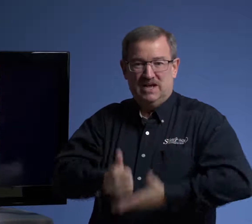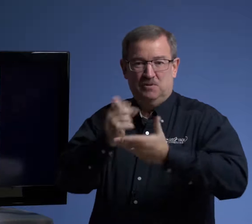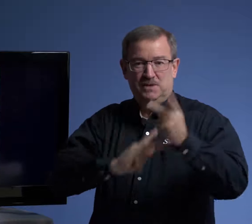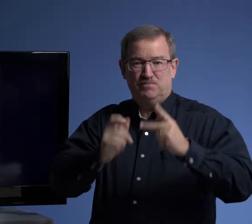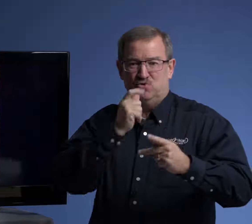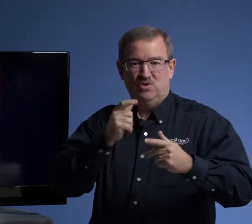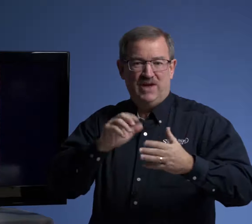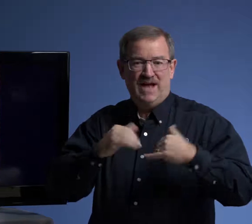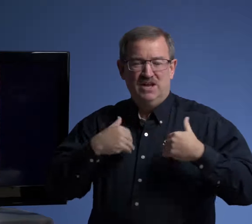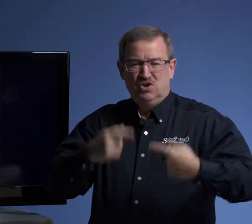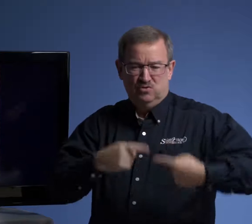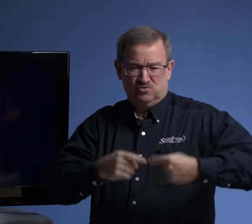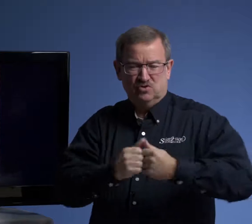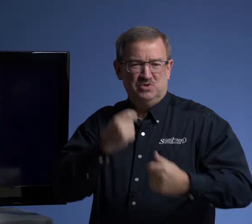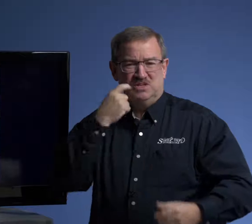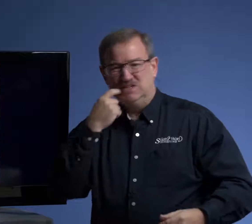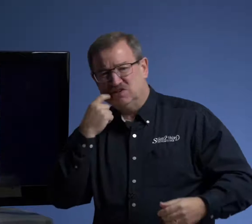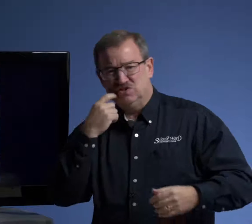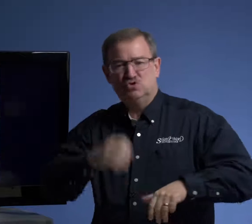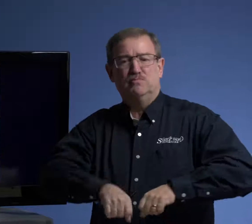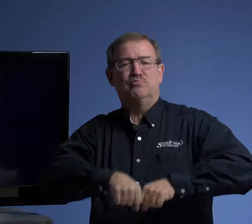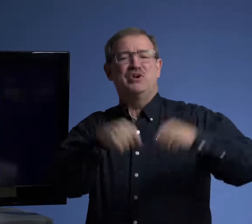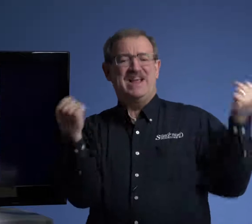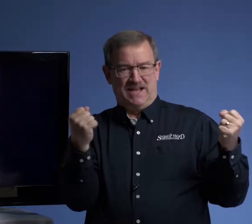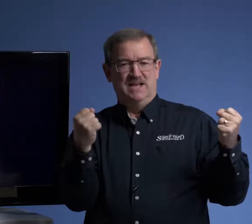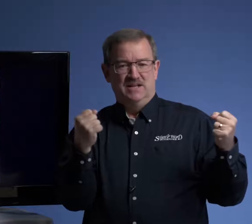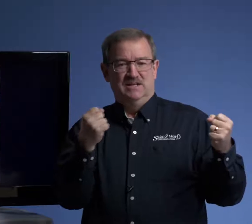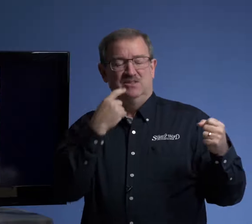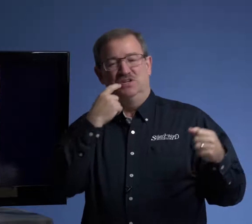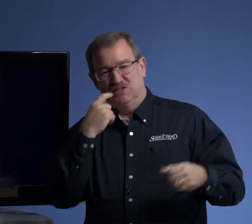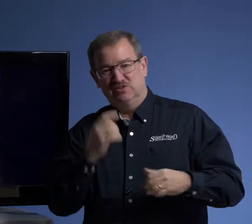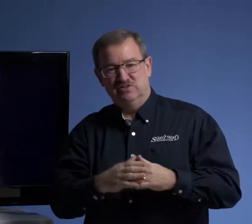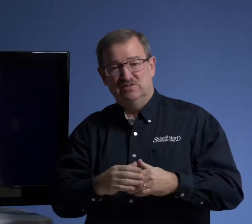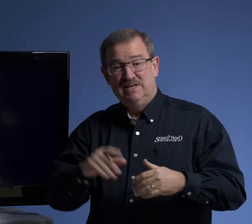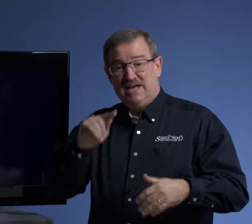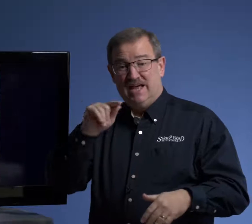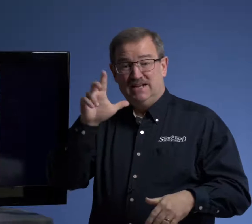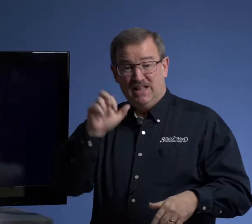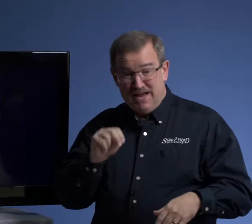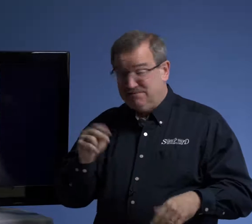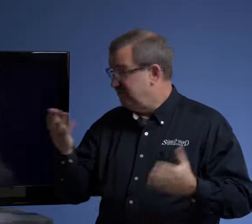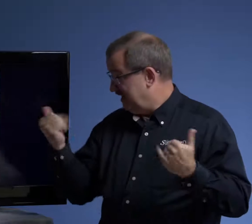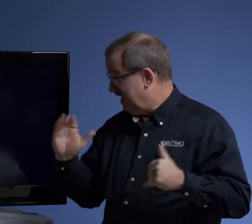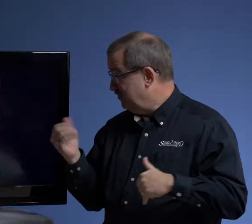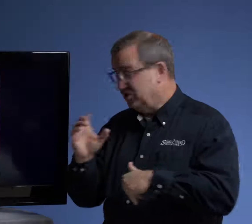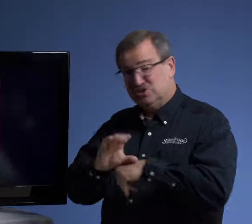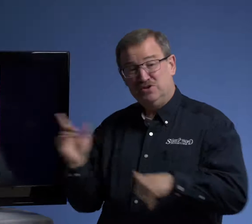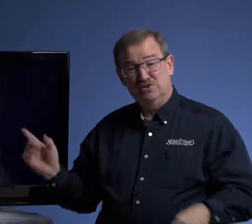help people who have had who have struggled with addictions to break the addictions. And Glenn, he came to our church,